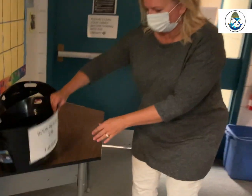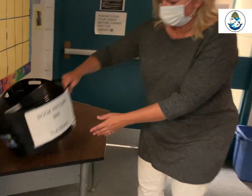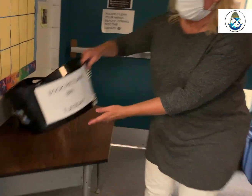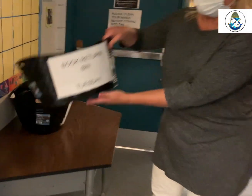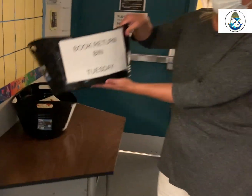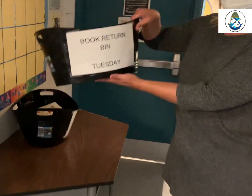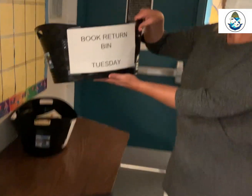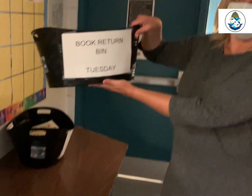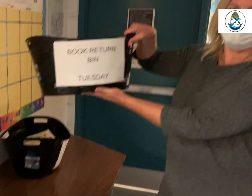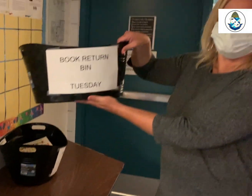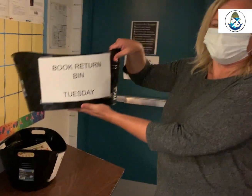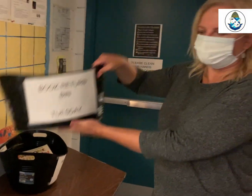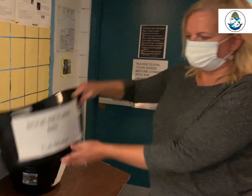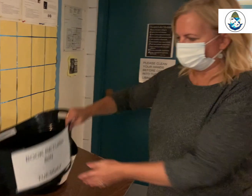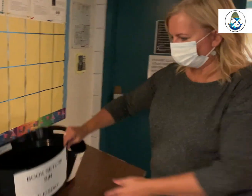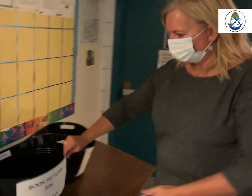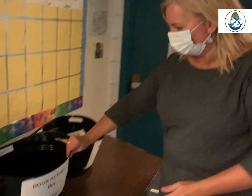bins labeled book return bin.